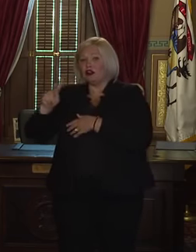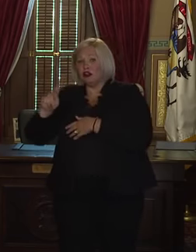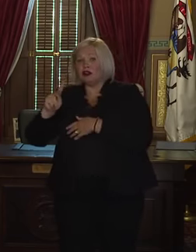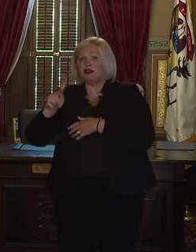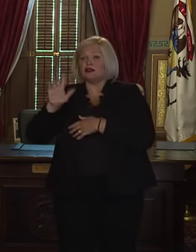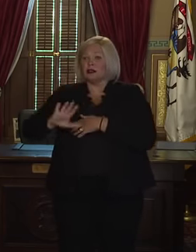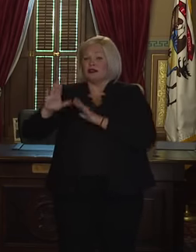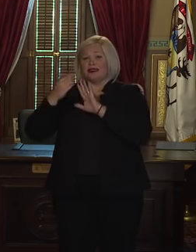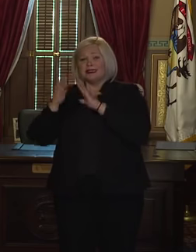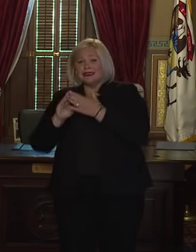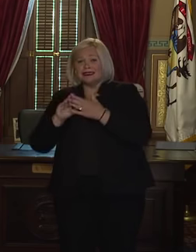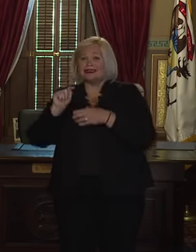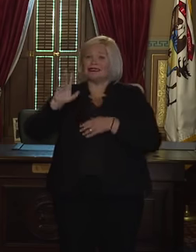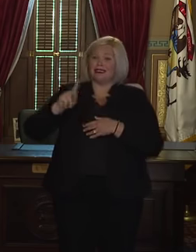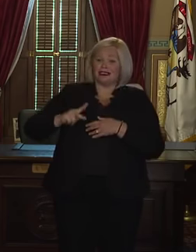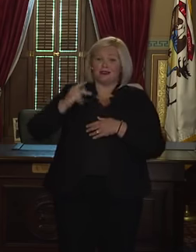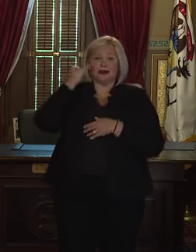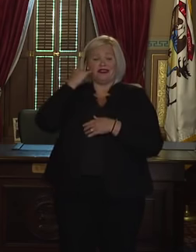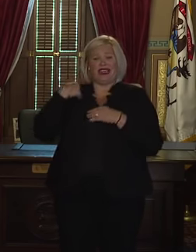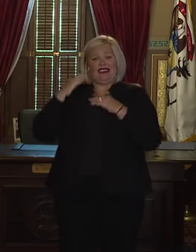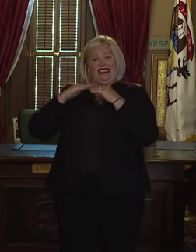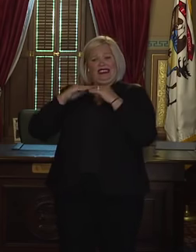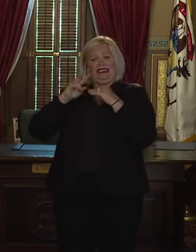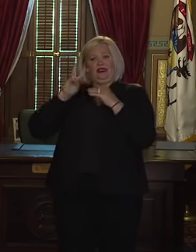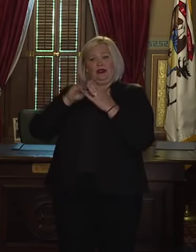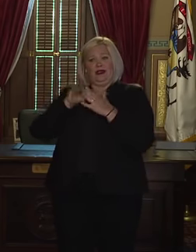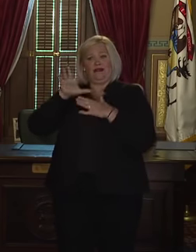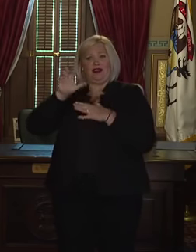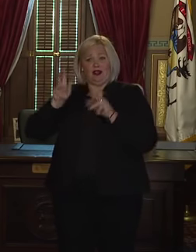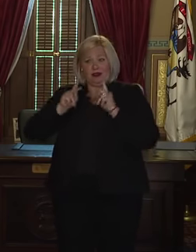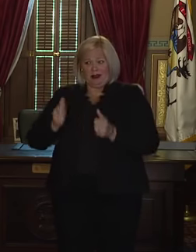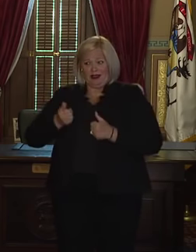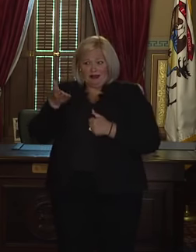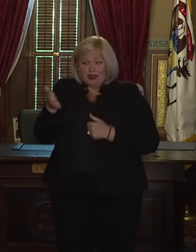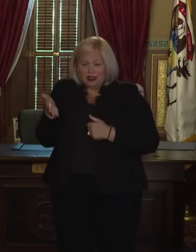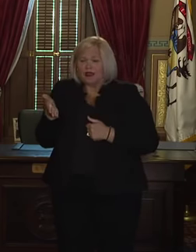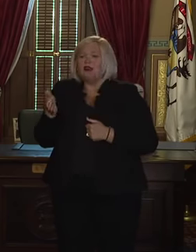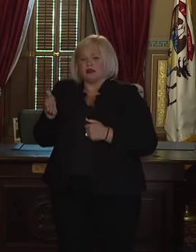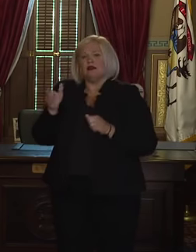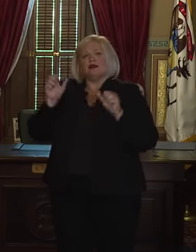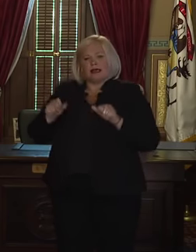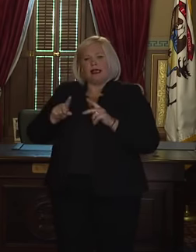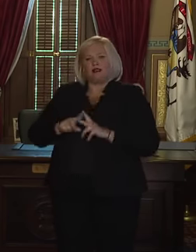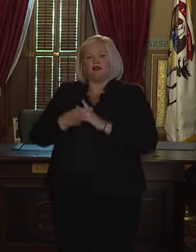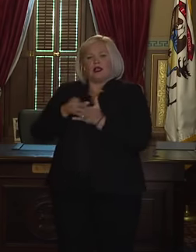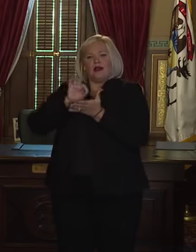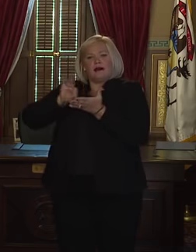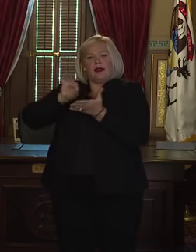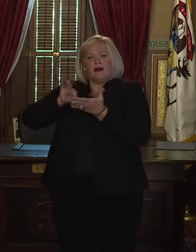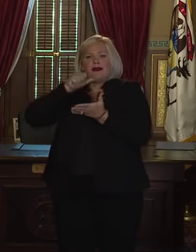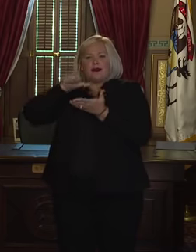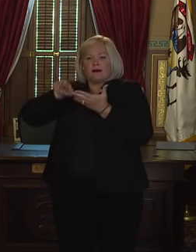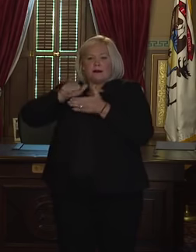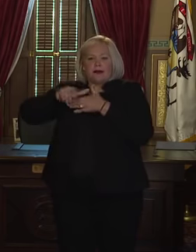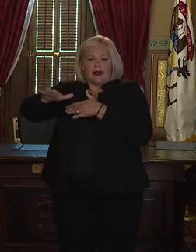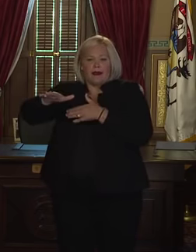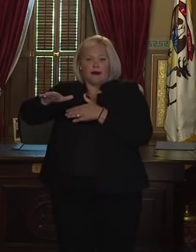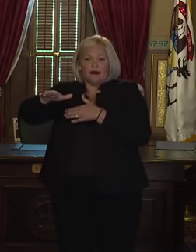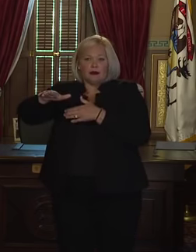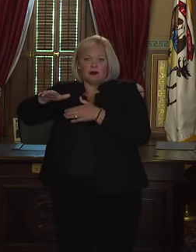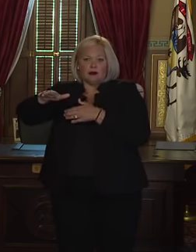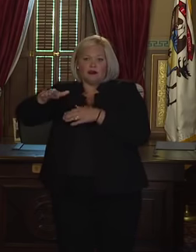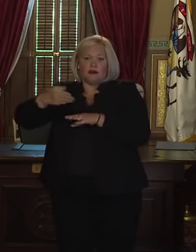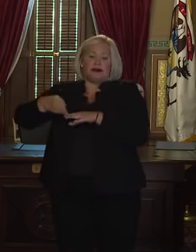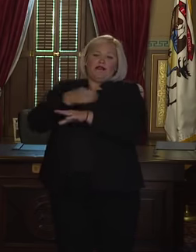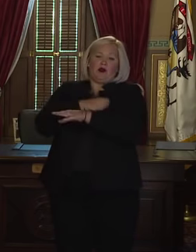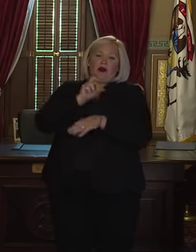townships with a population of at least 25,000 to begin processing absentee ballots prior to Election Day